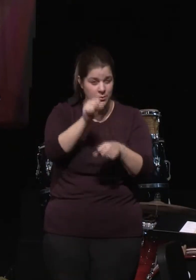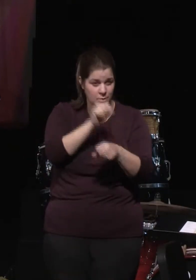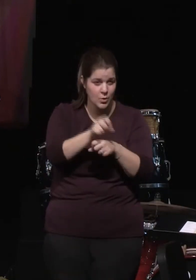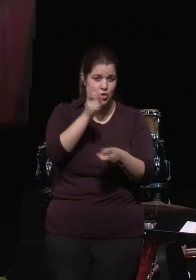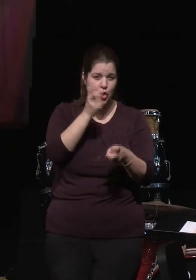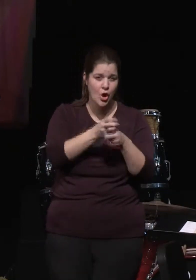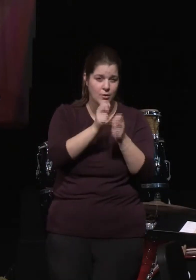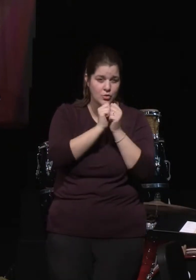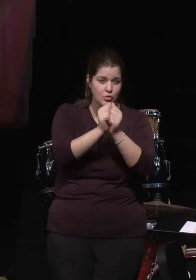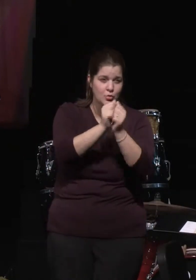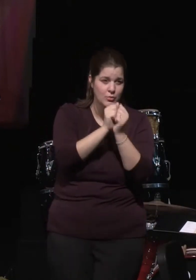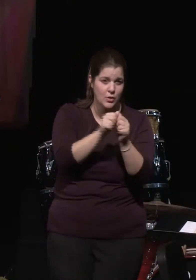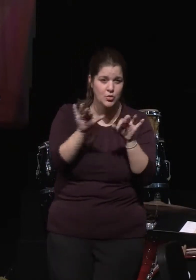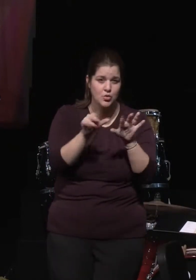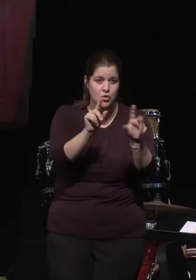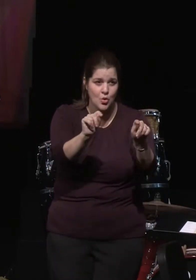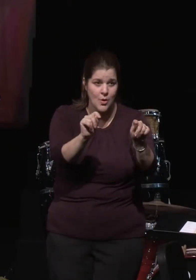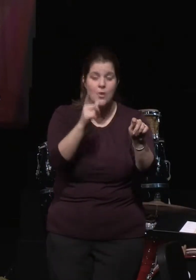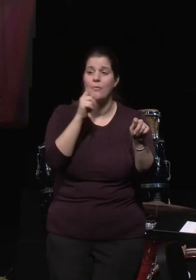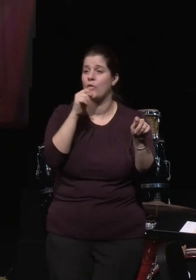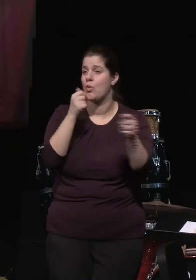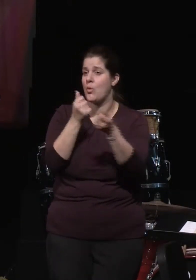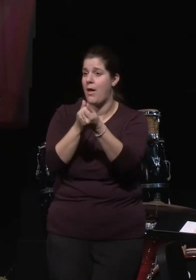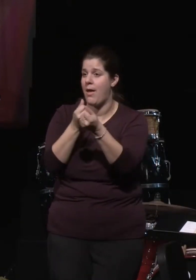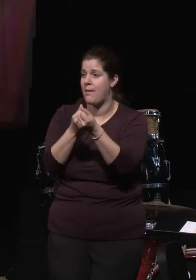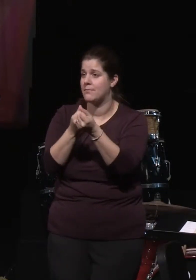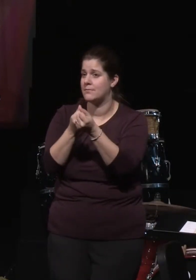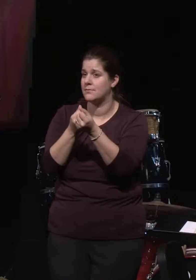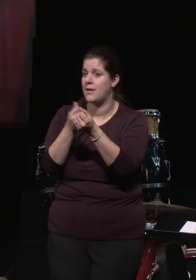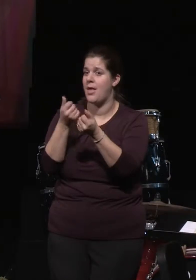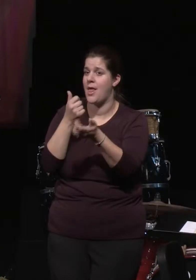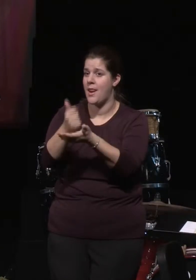who helped us with that, thank you very, very much.